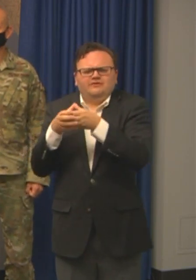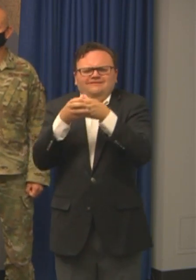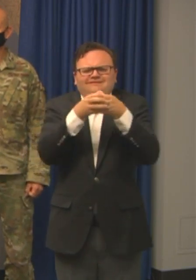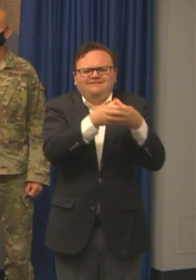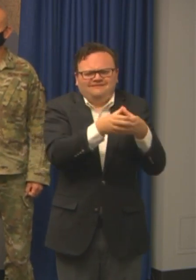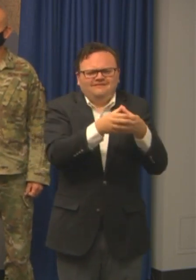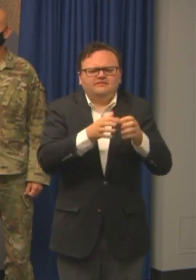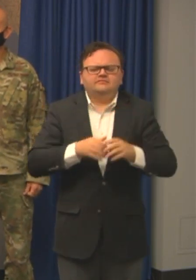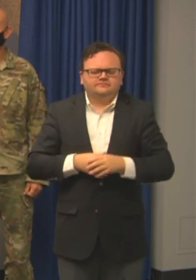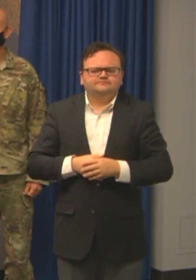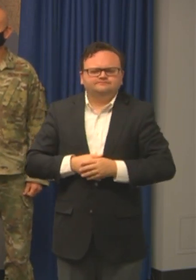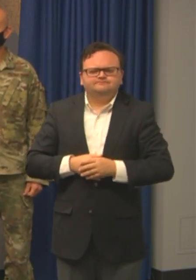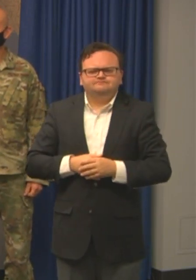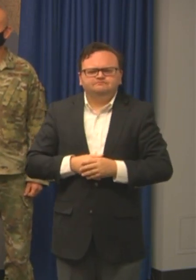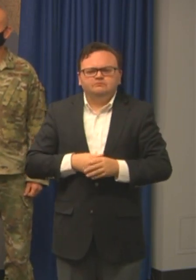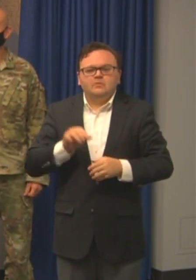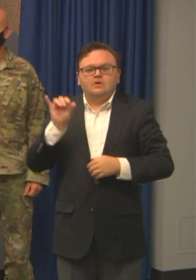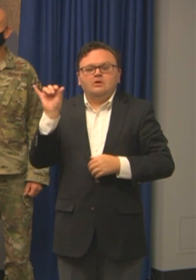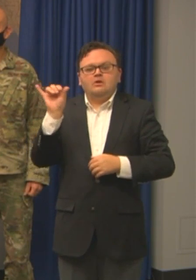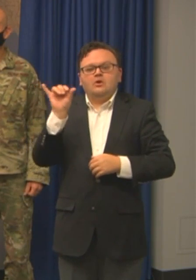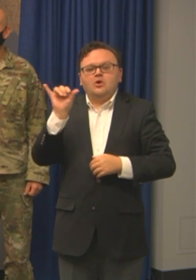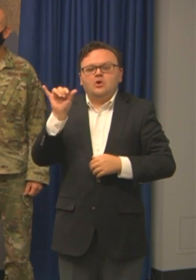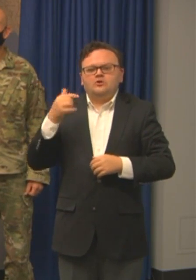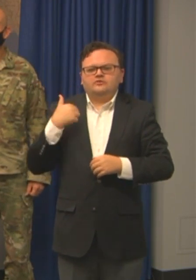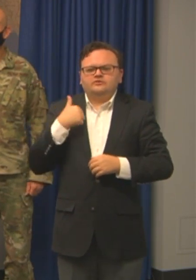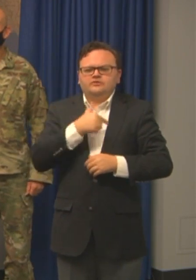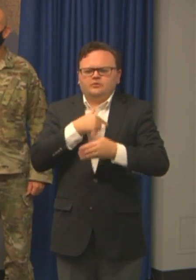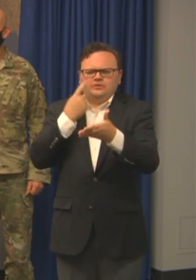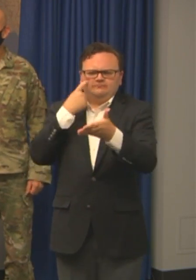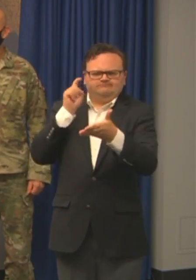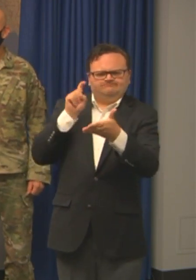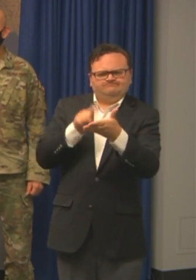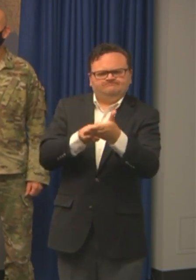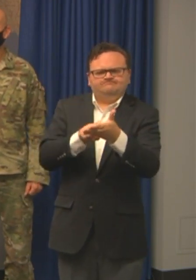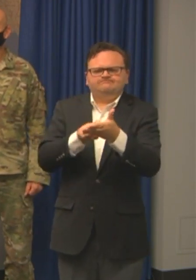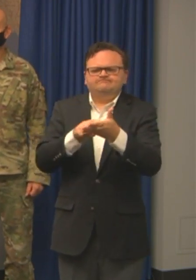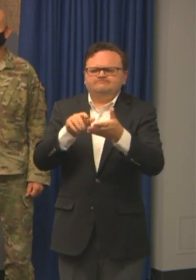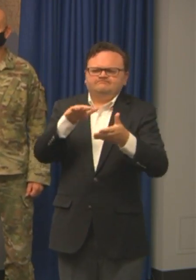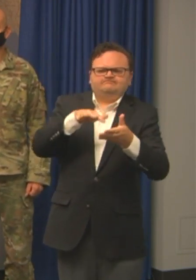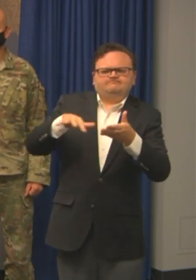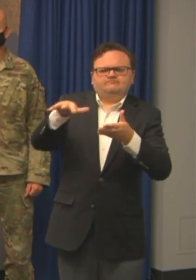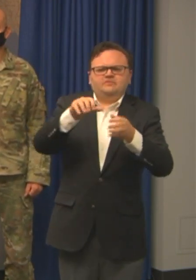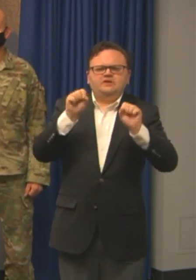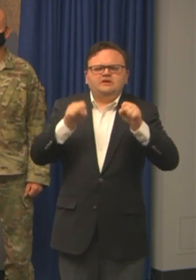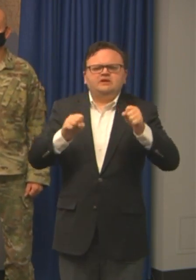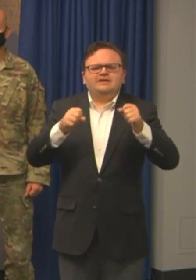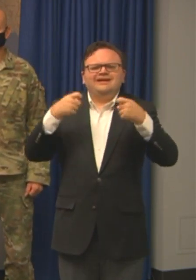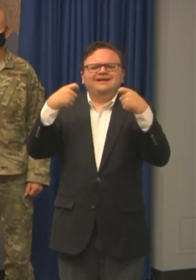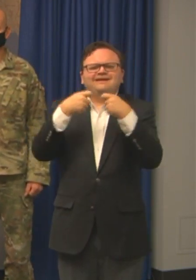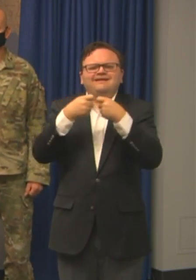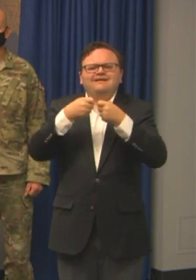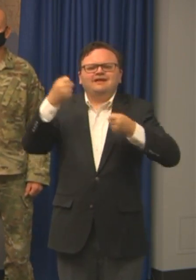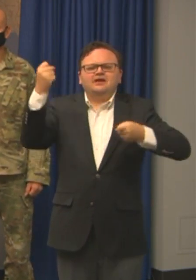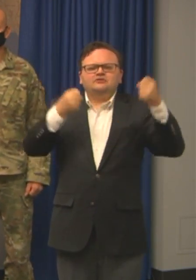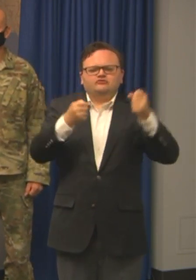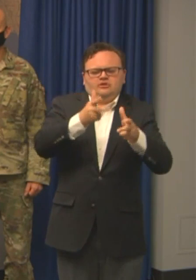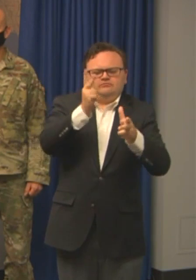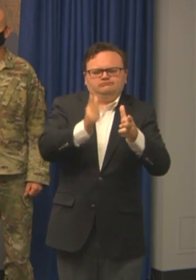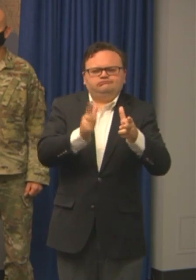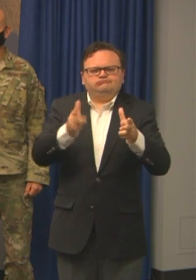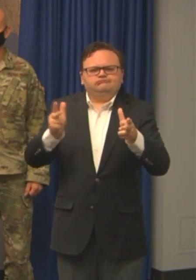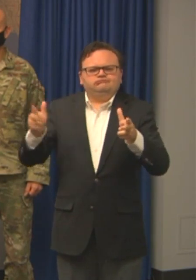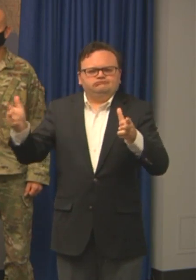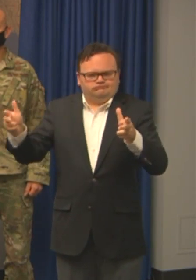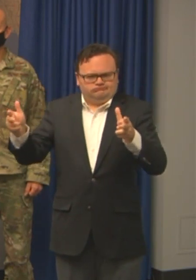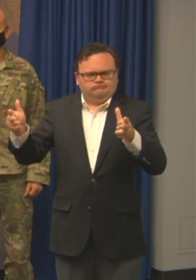The Division is also identifying pre-staging areas for power restoration crews and has already pre-staged 1.8